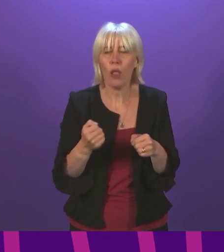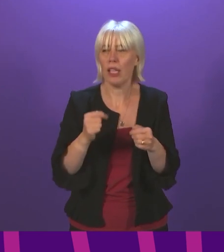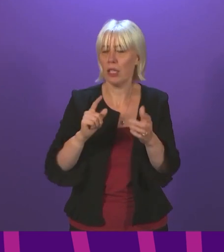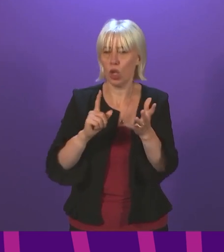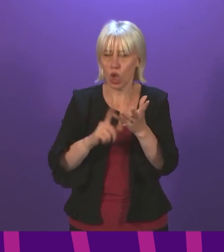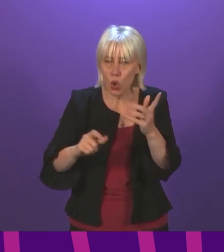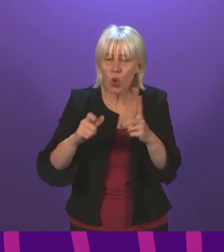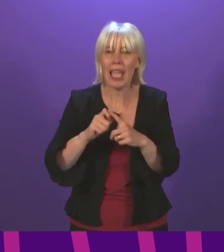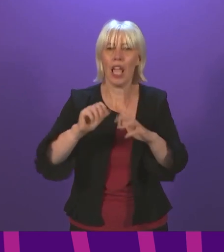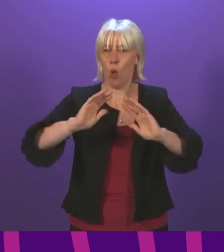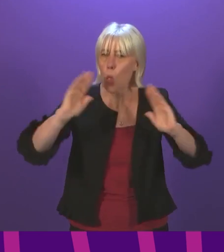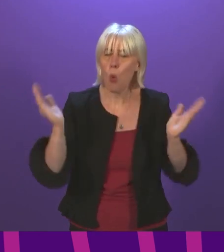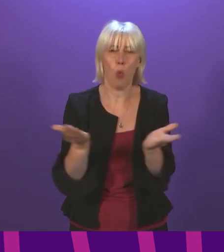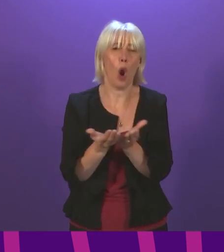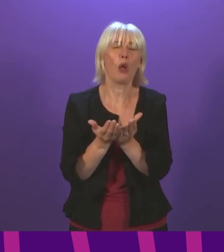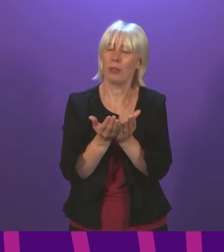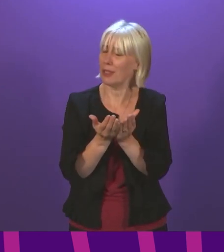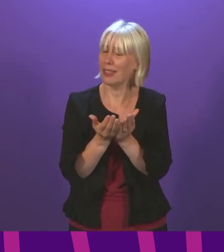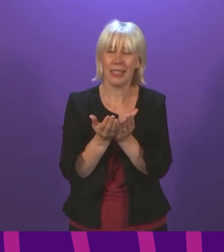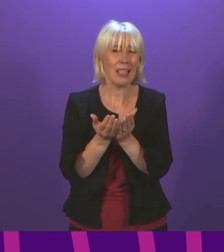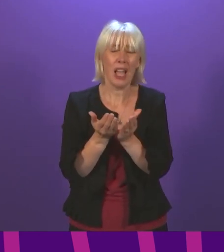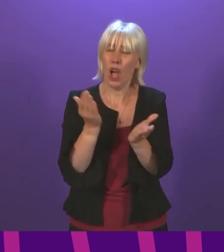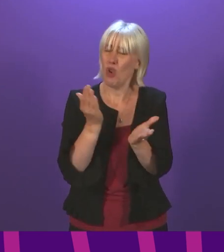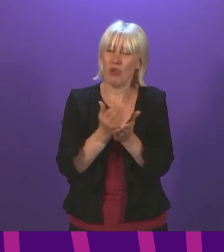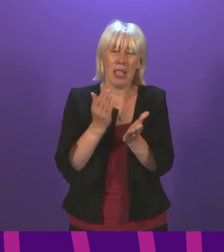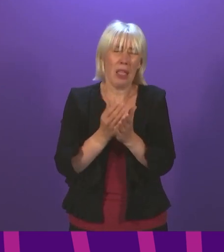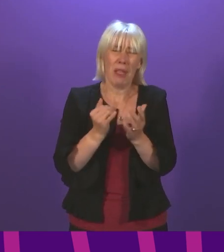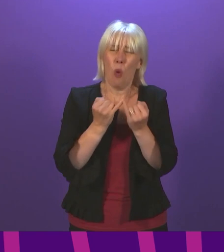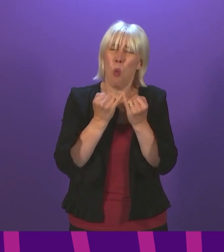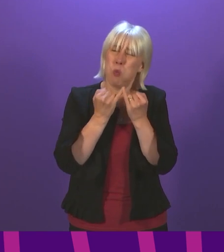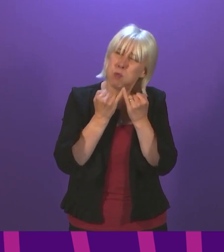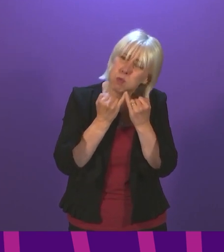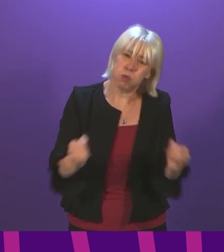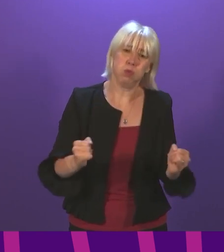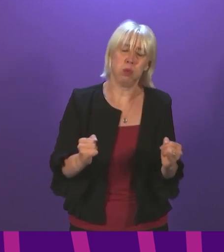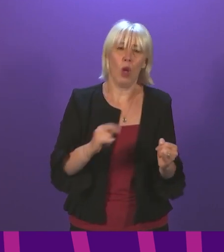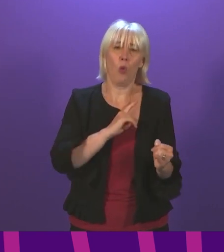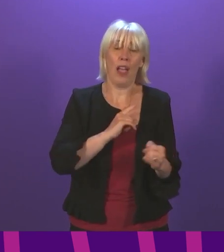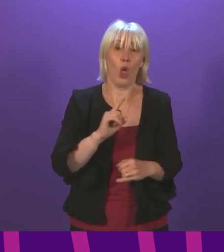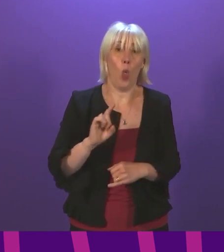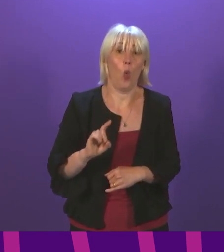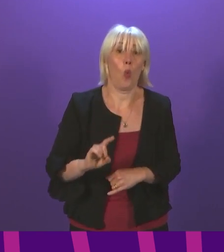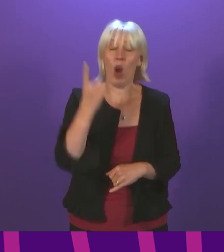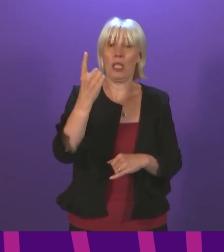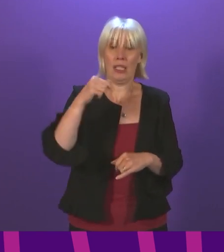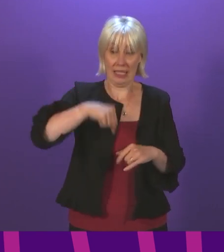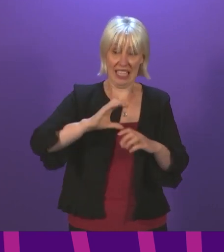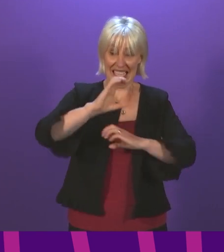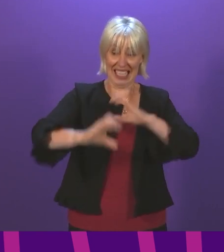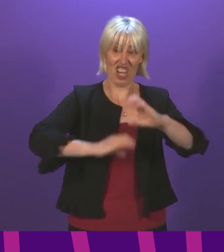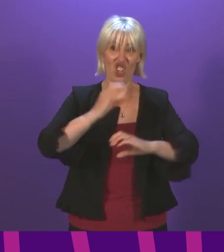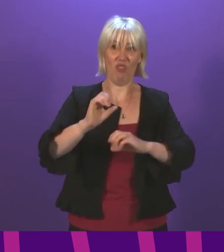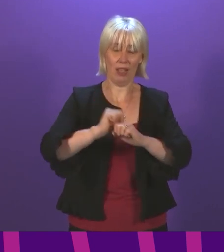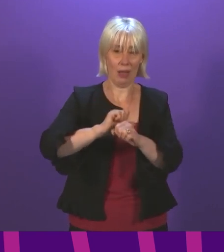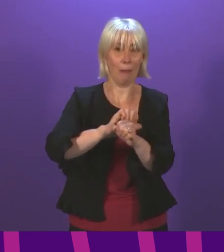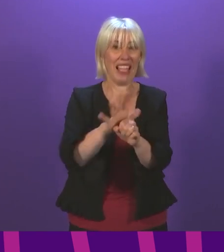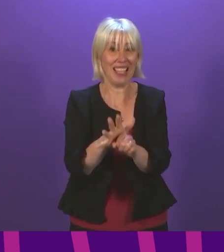UK, and indeed the world, have been significantly deepened and exacerbated by a once in a century global pandemic. And therefore, we